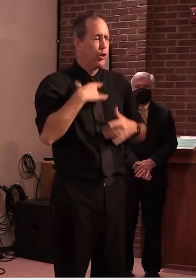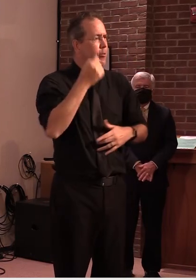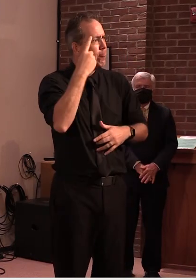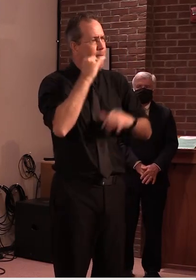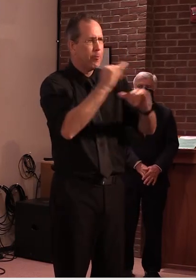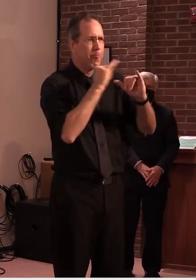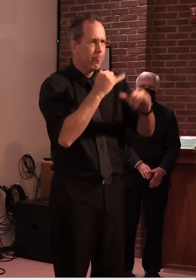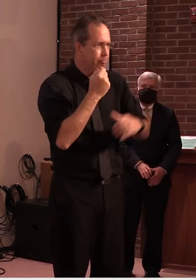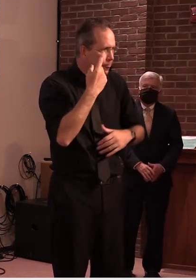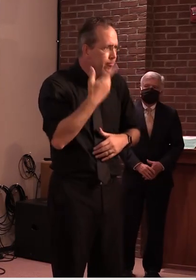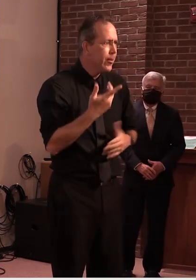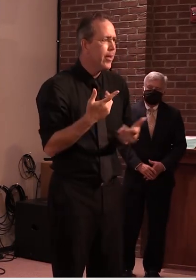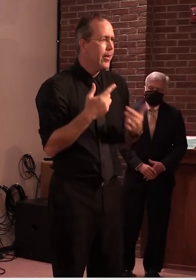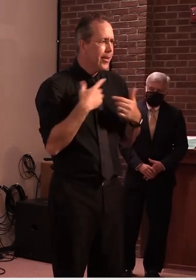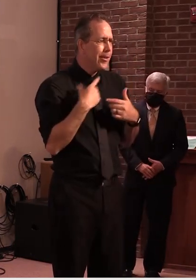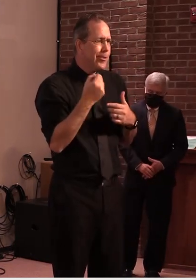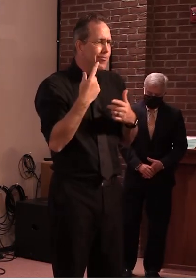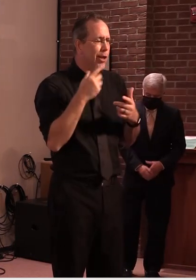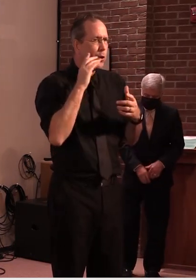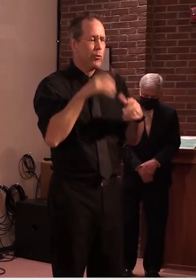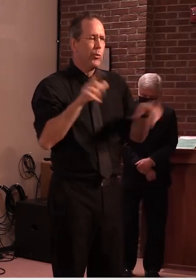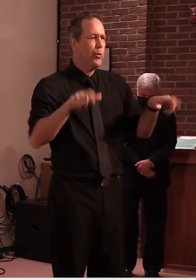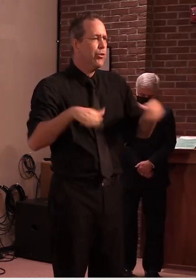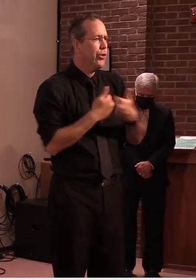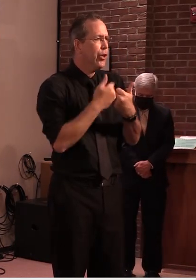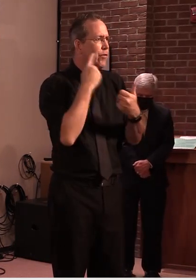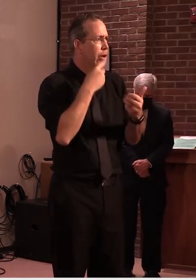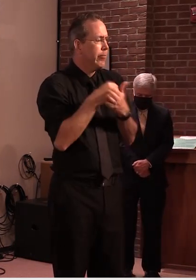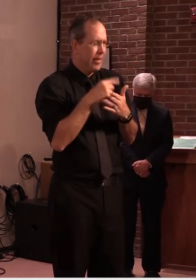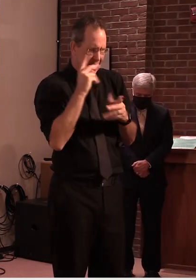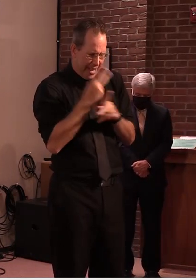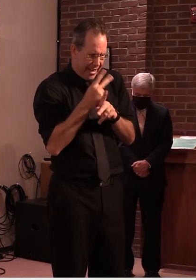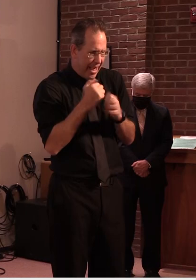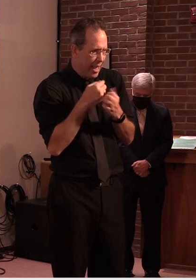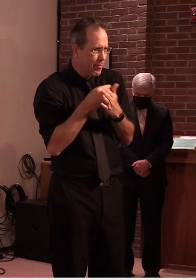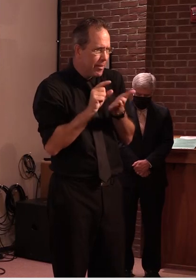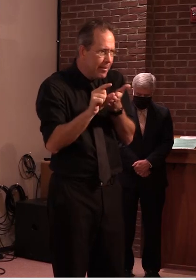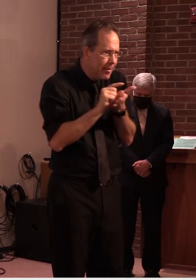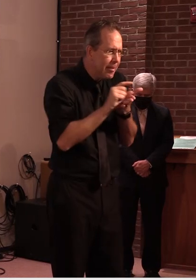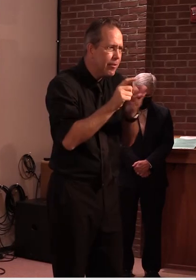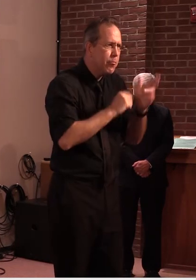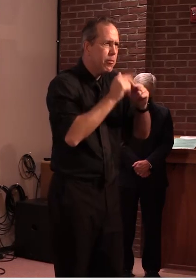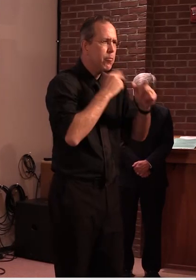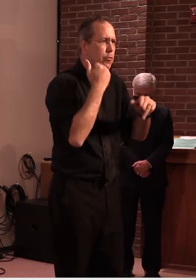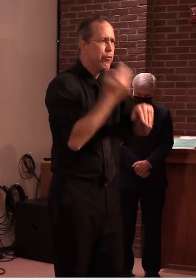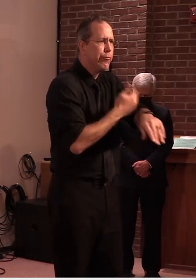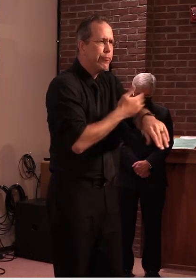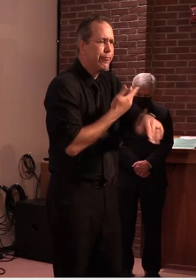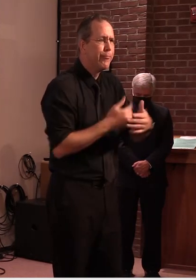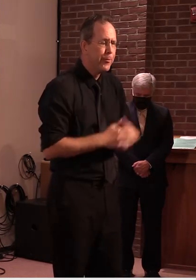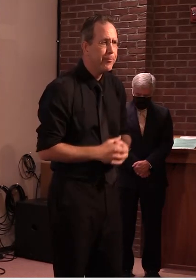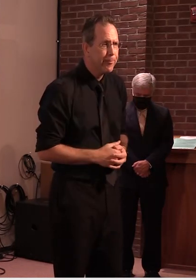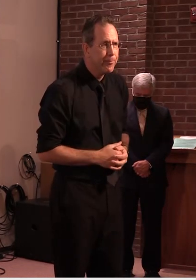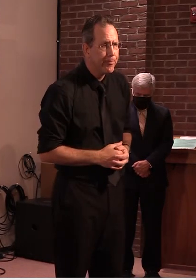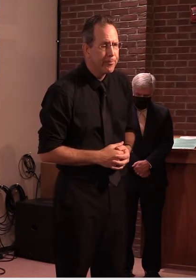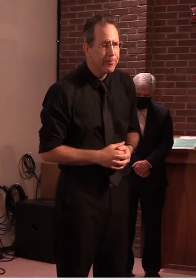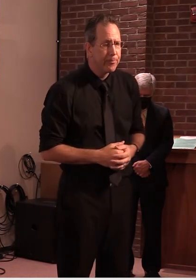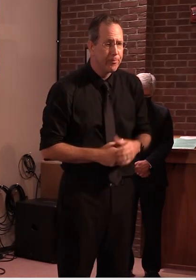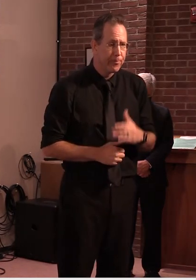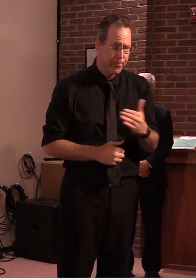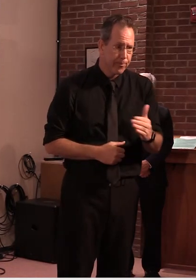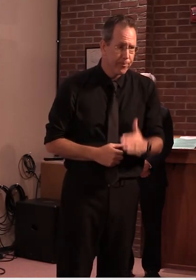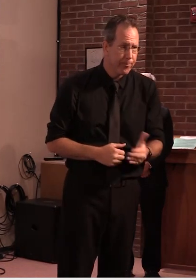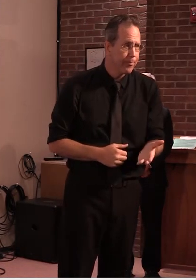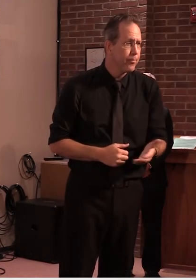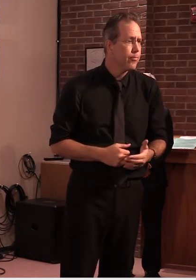challenge of the future is our infrastructure throughout all sectors thank you uh governor yesterday